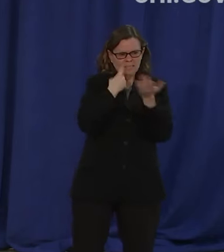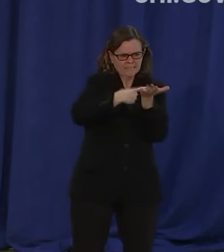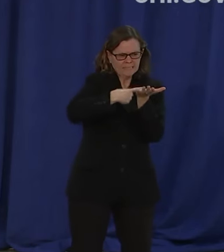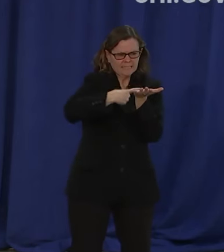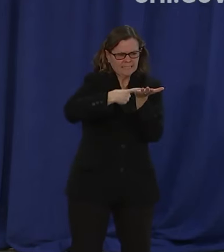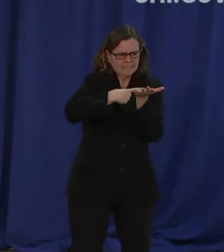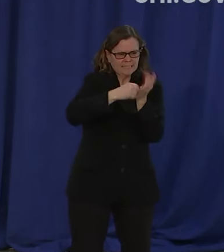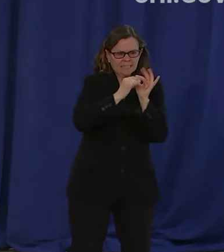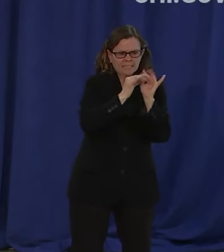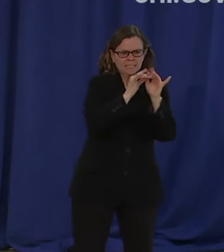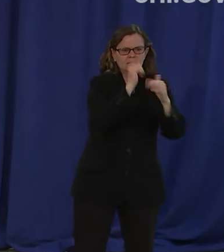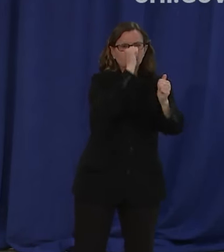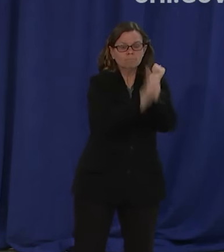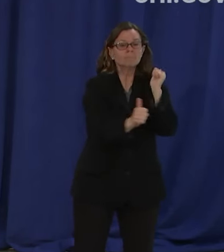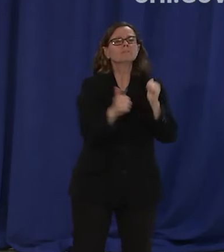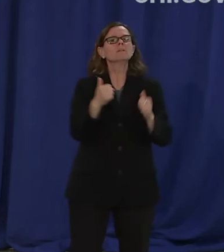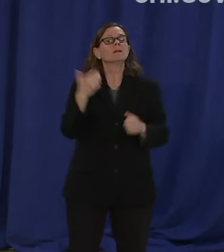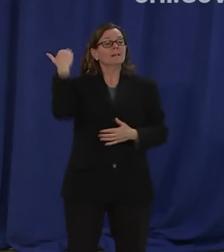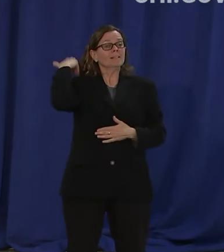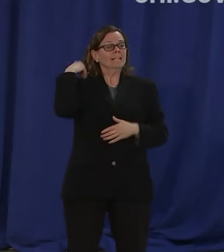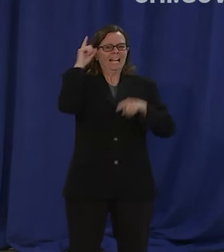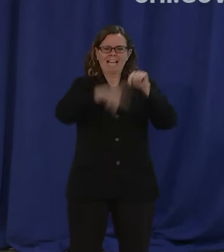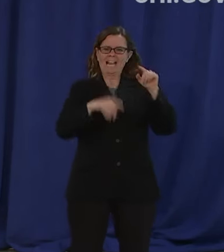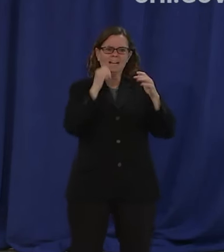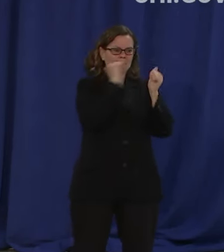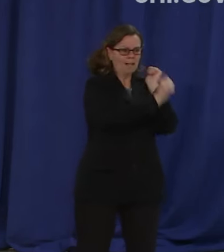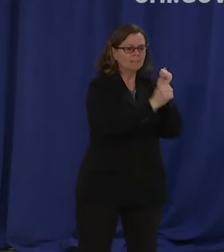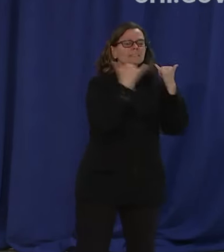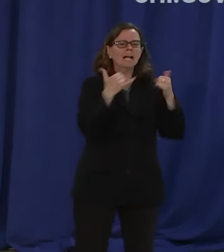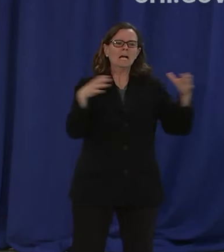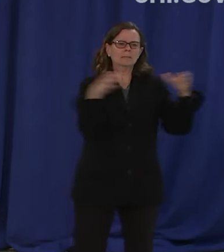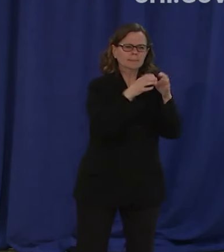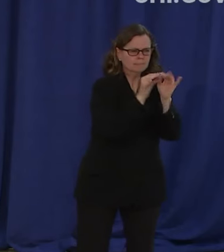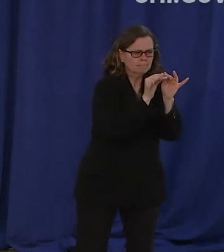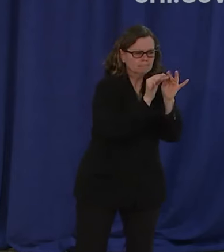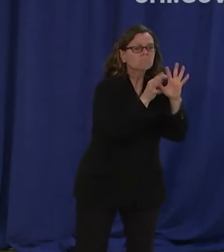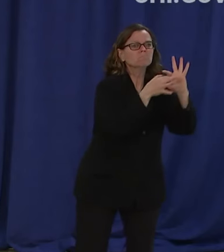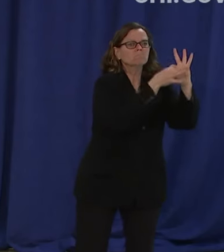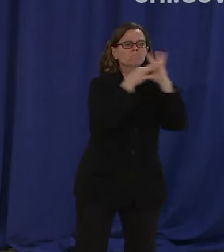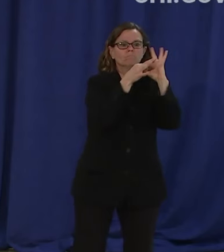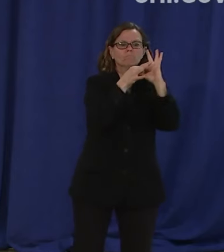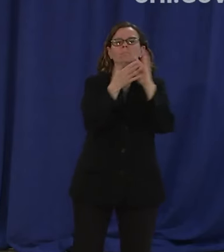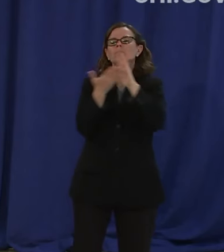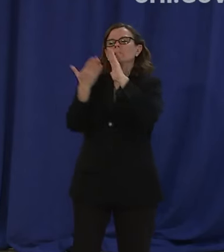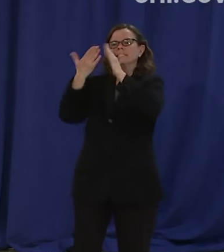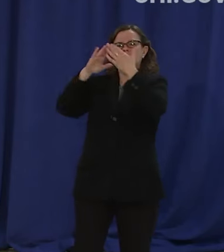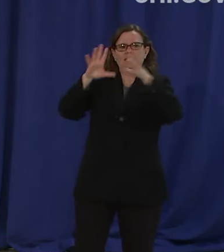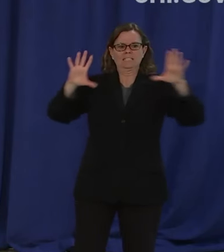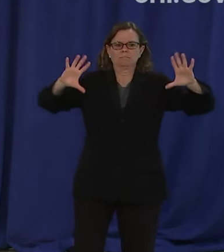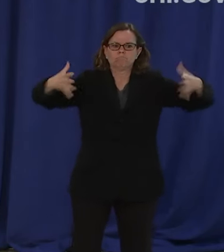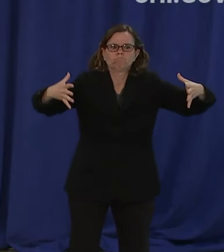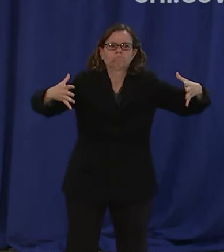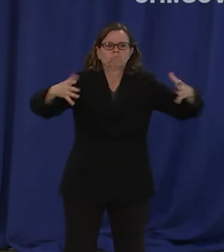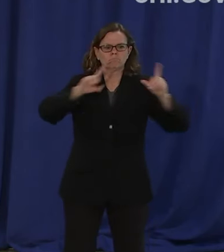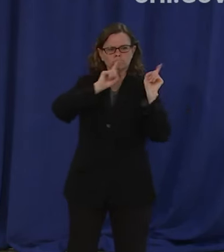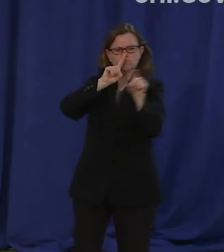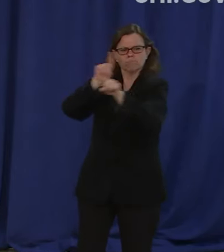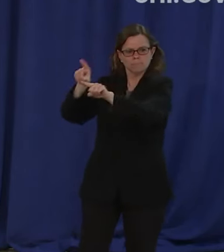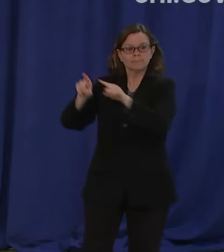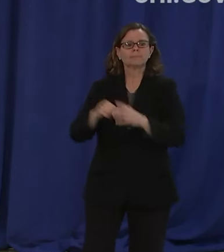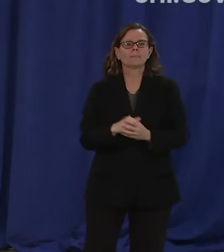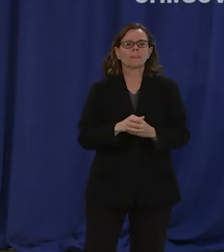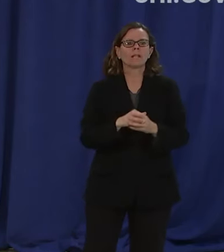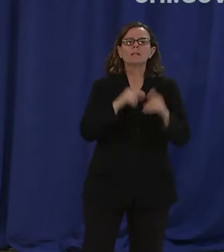a coordinated citywide response to deploy resources and services when they're needed, where they're needed.